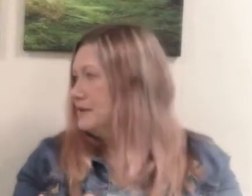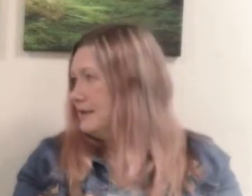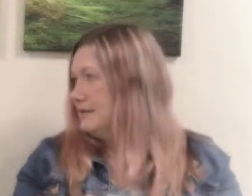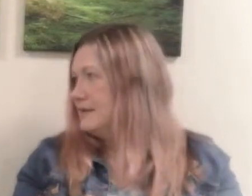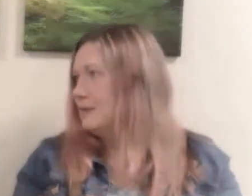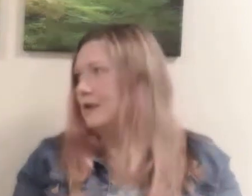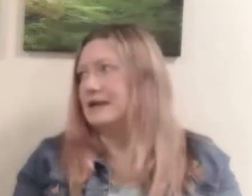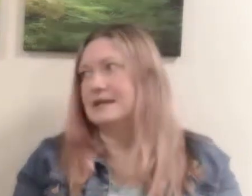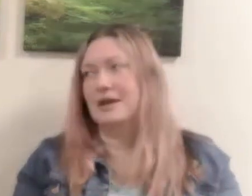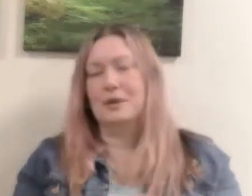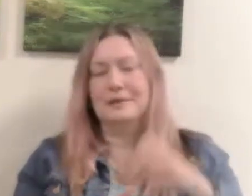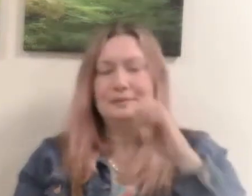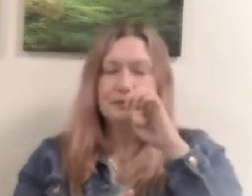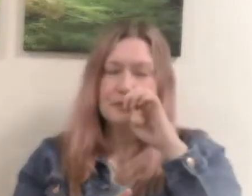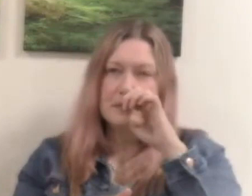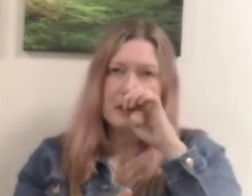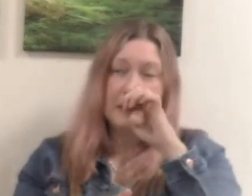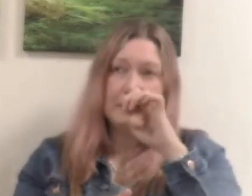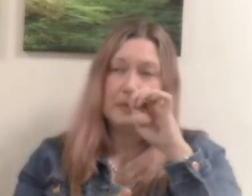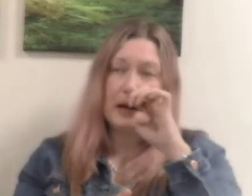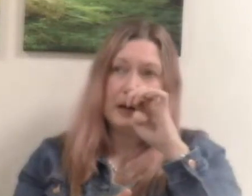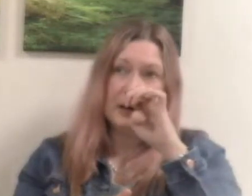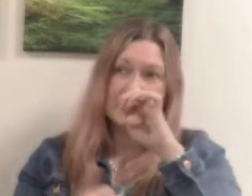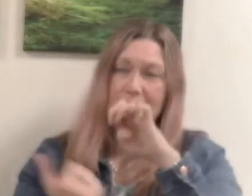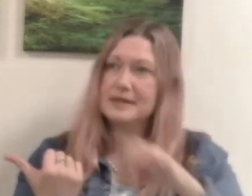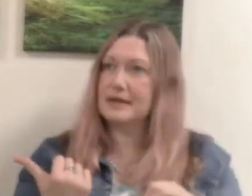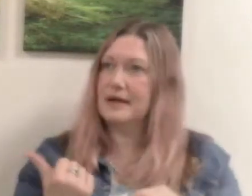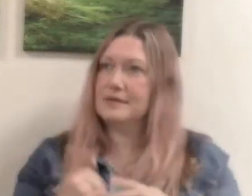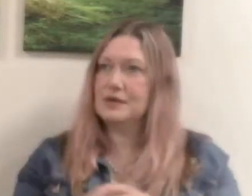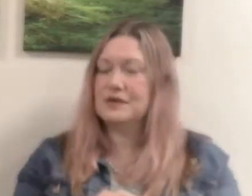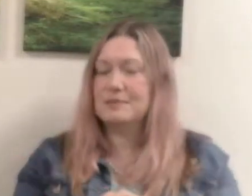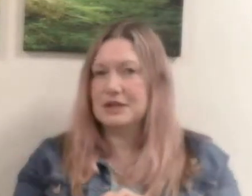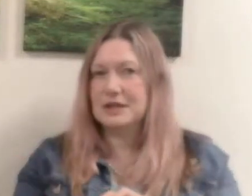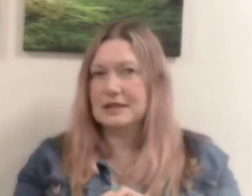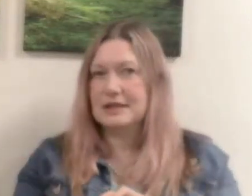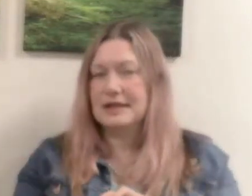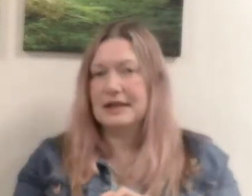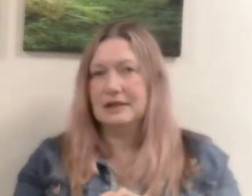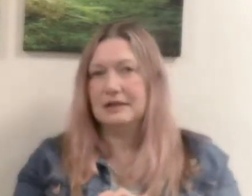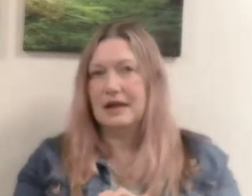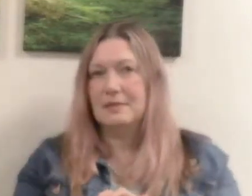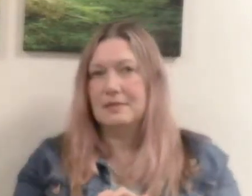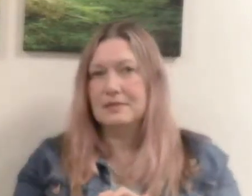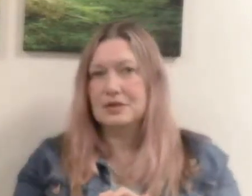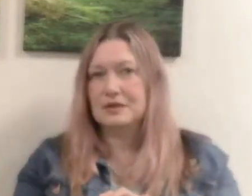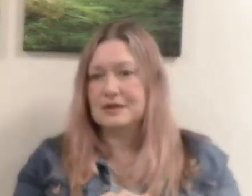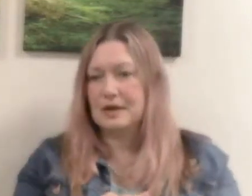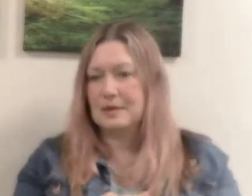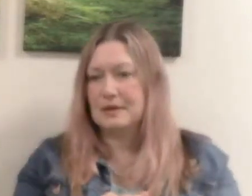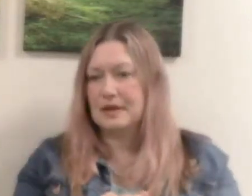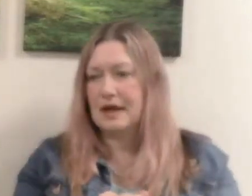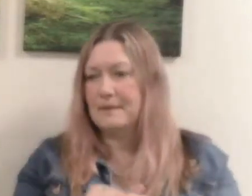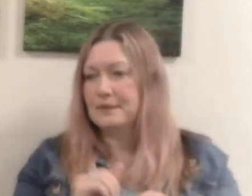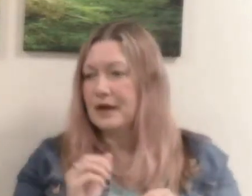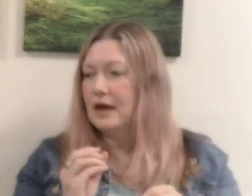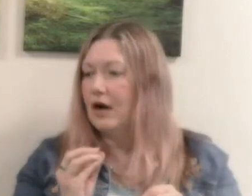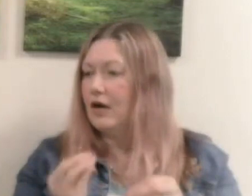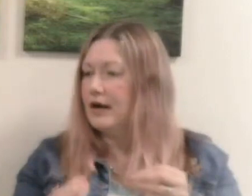it yeah yeah and i i was um sort of just mentioning to neil um during the sermon that um i